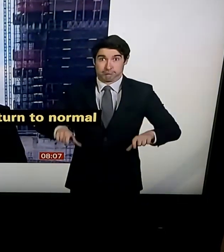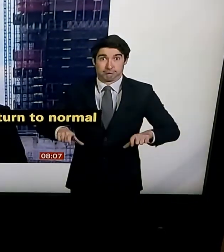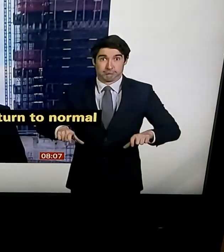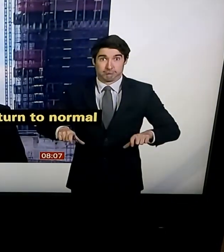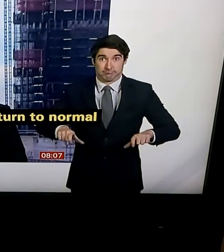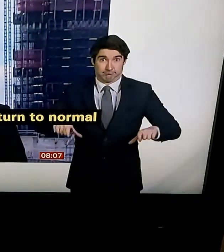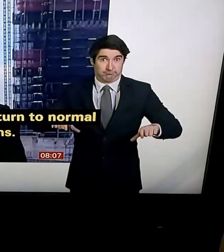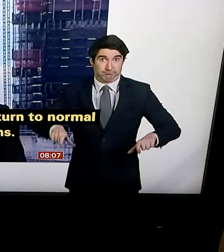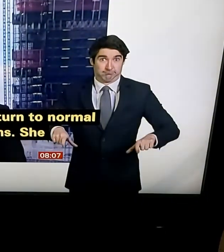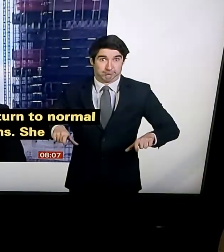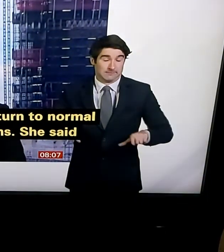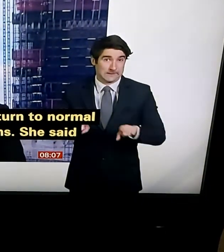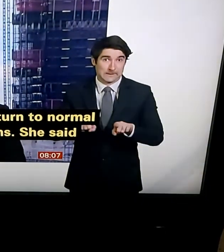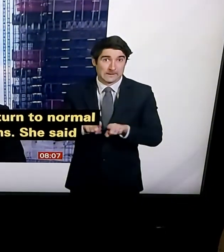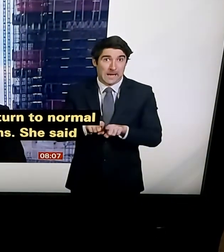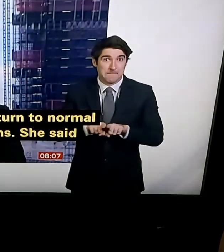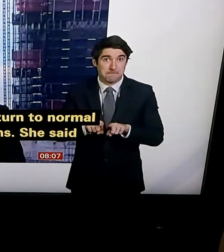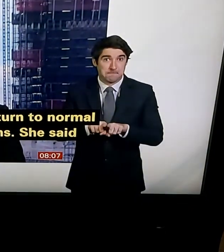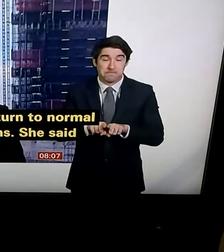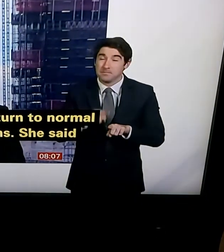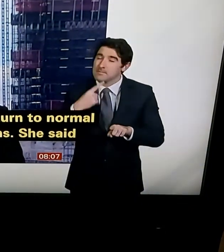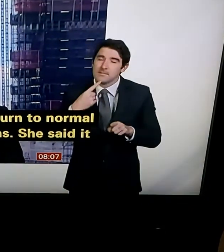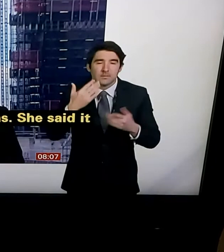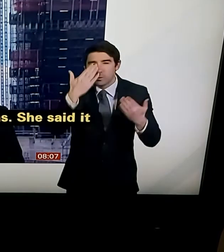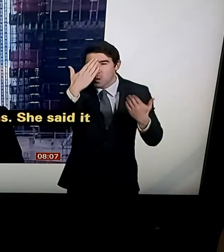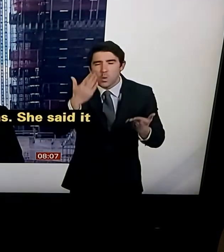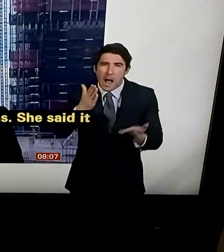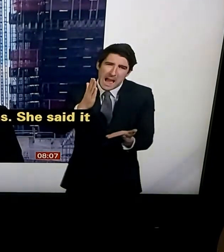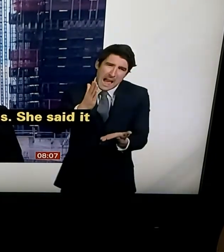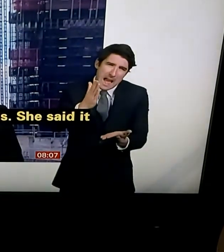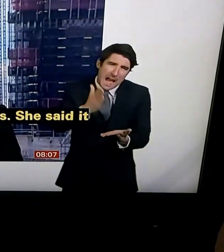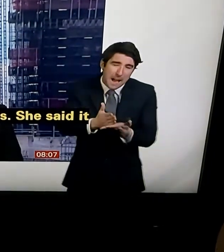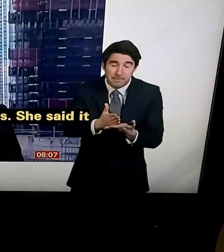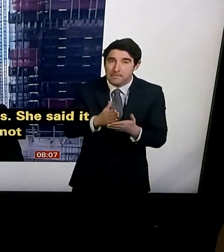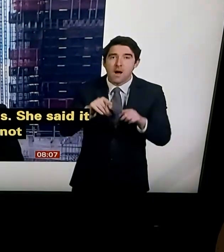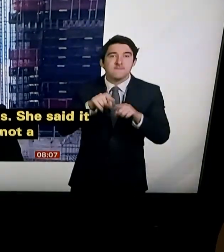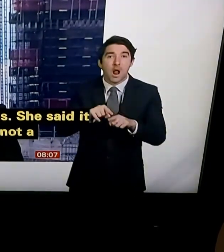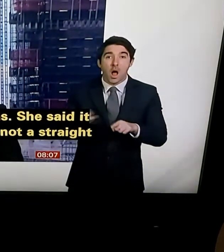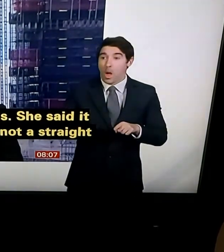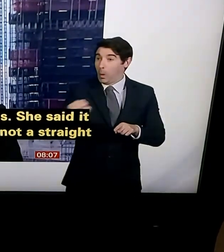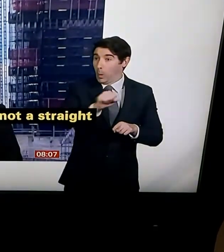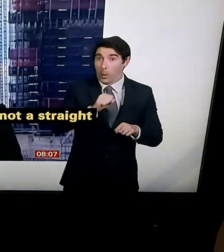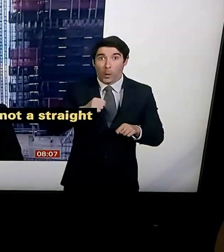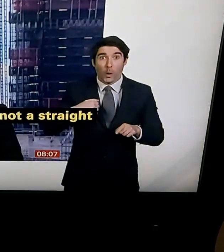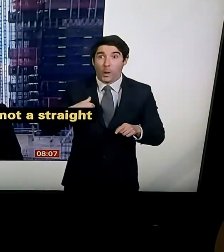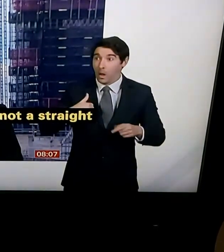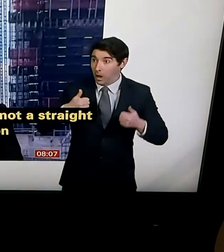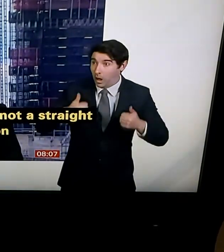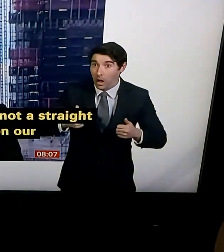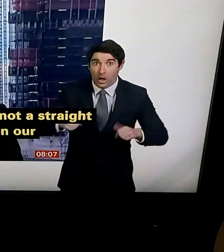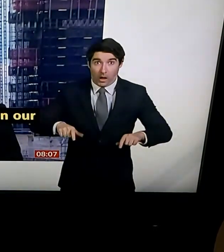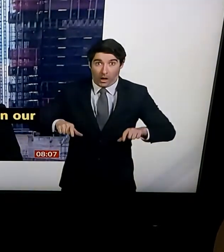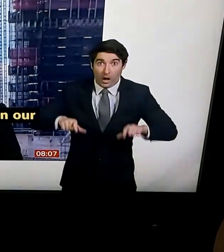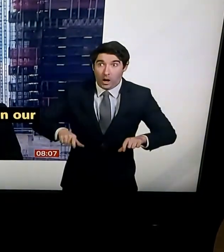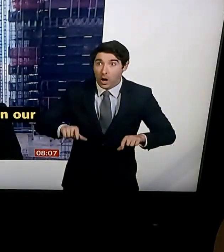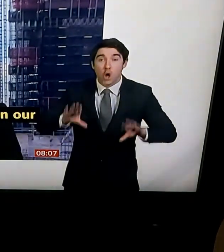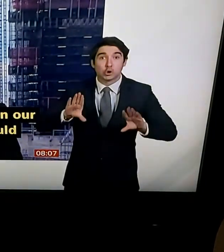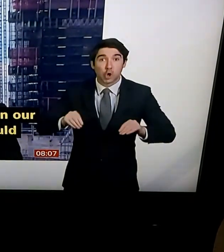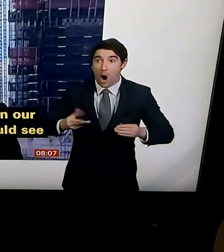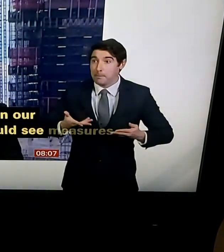depends on our behaviour, but you could see measures gradually relaxed, adjusted over that time period. But I think the clear